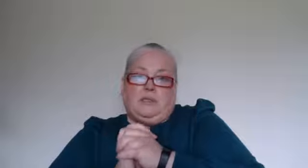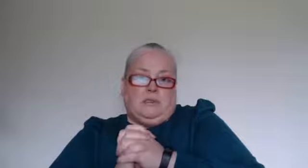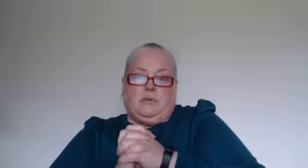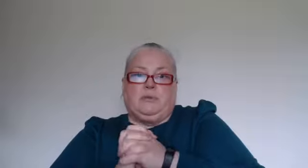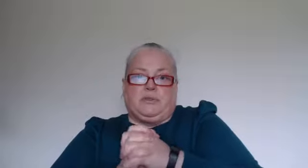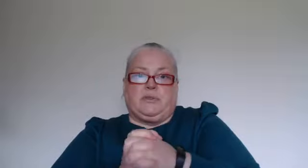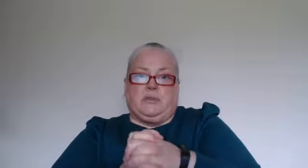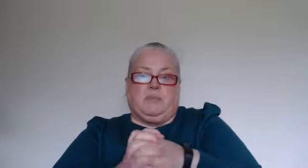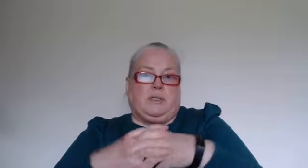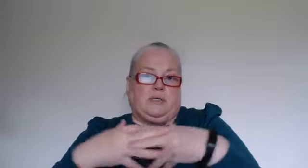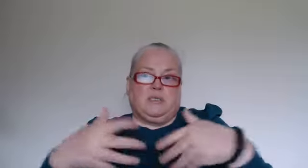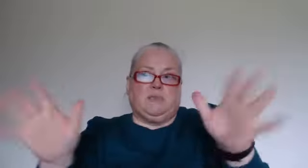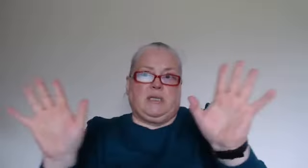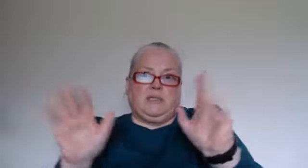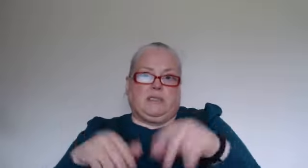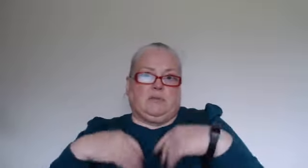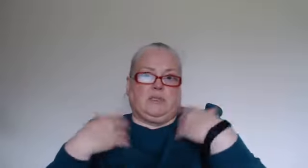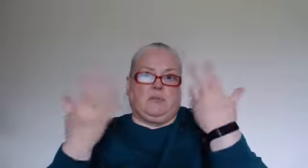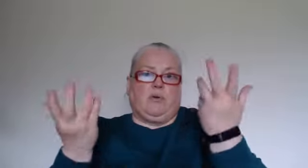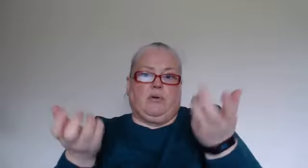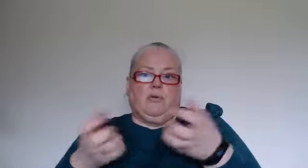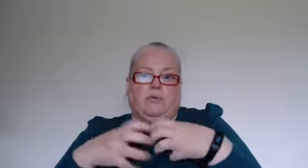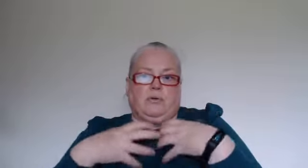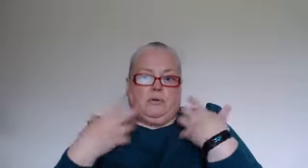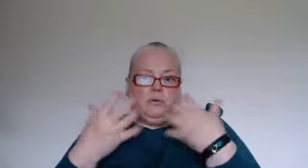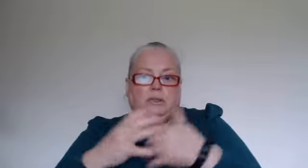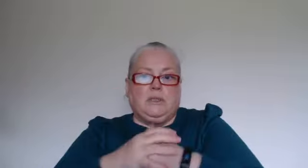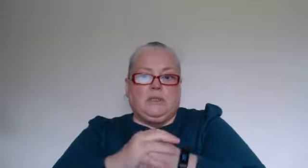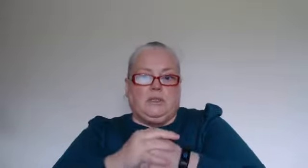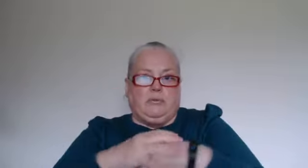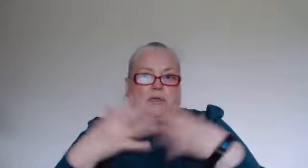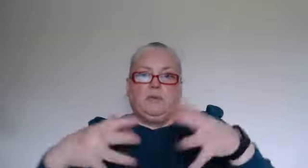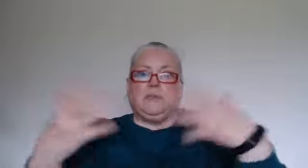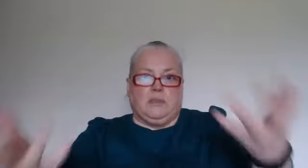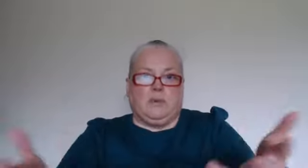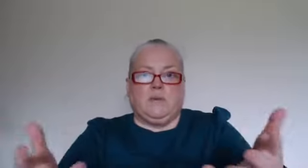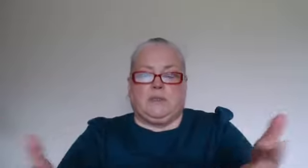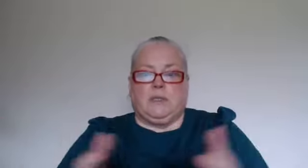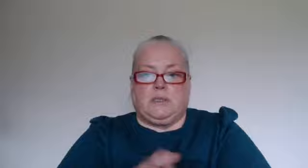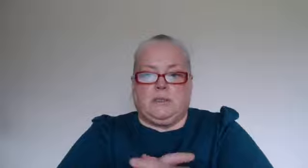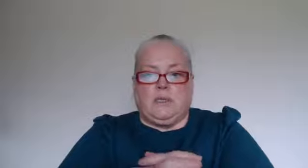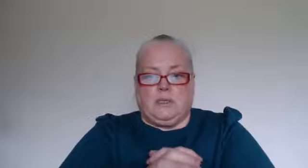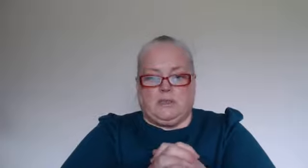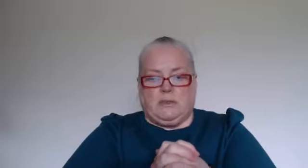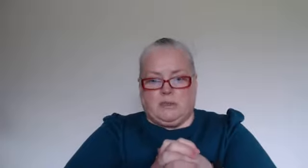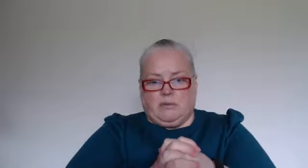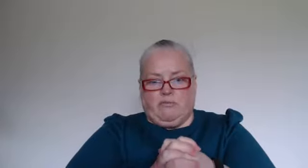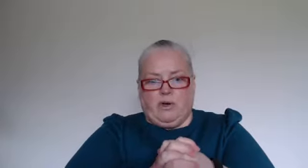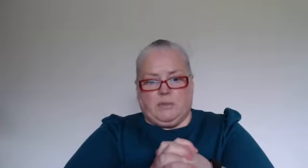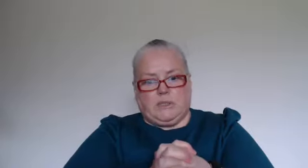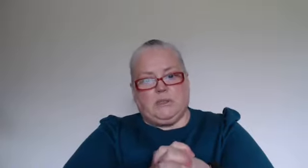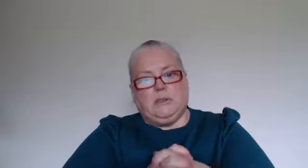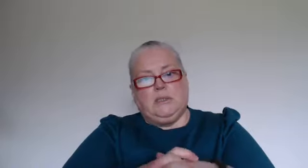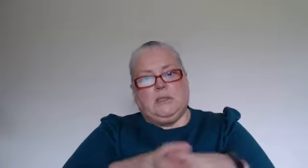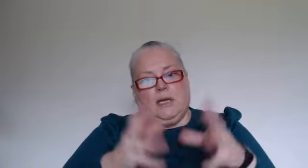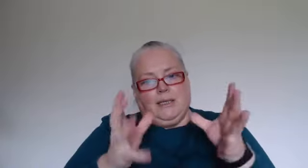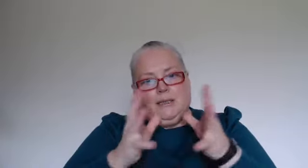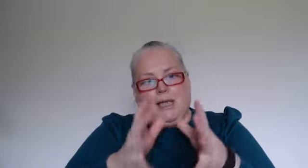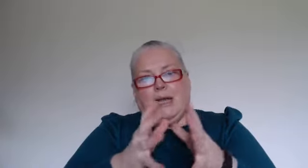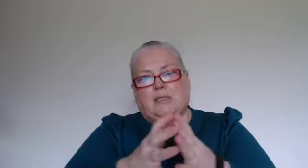you know you were just simply dismissed or spoken over or you know used and abused in that in that toxic environment and and then as